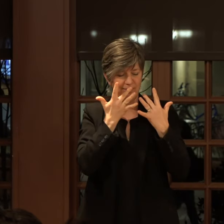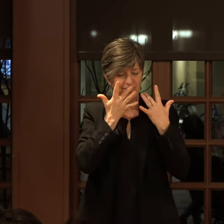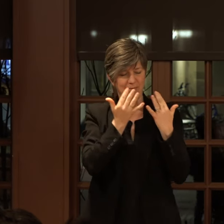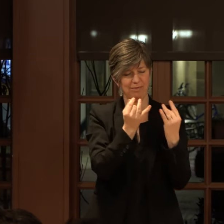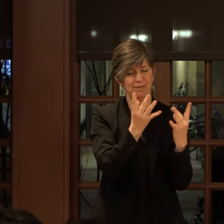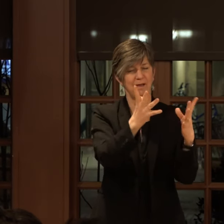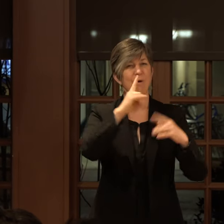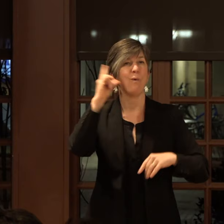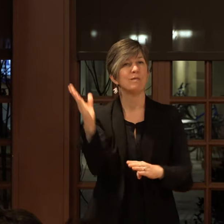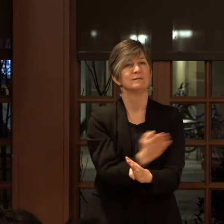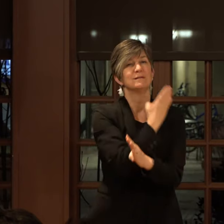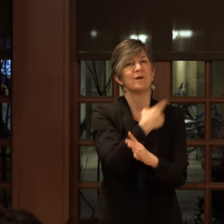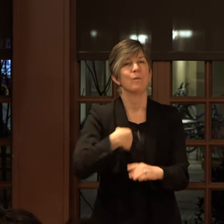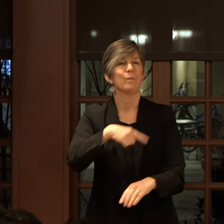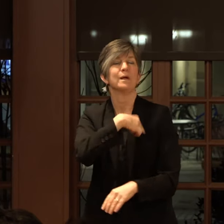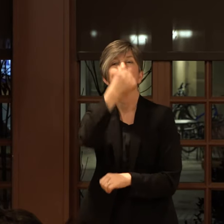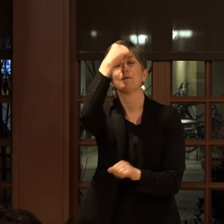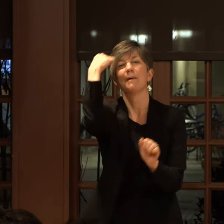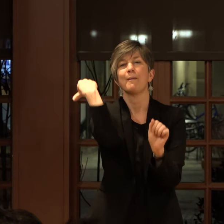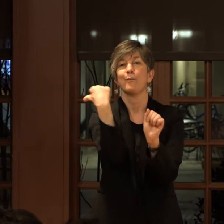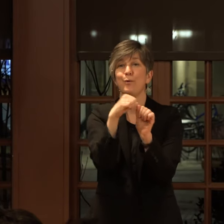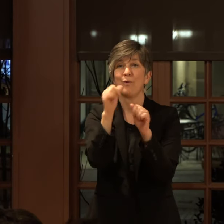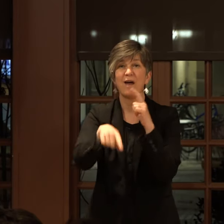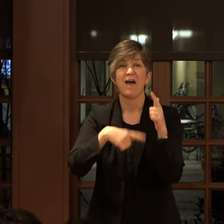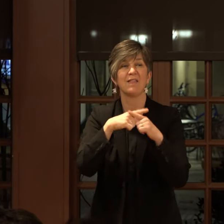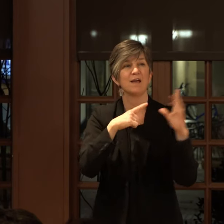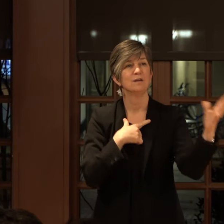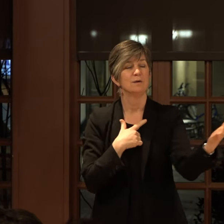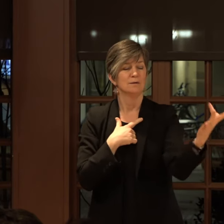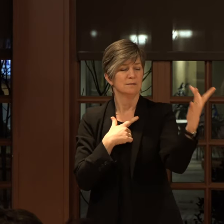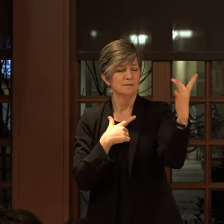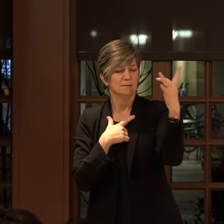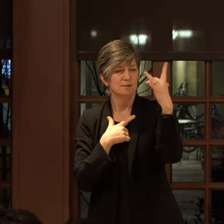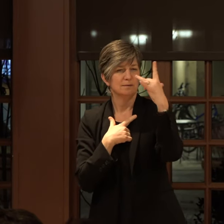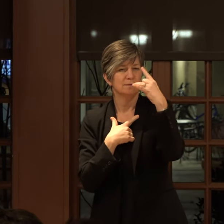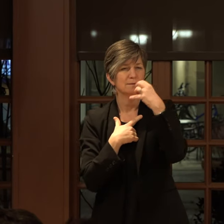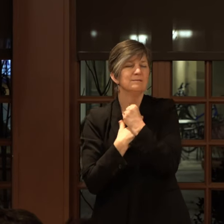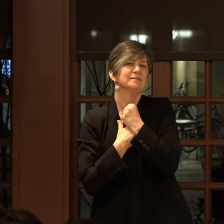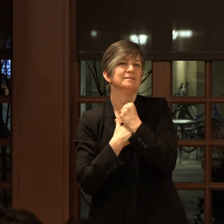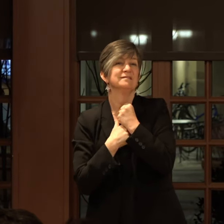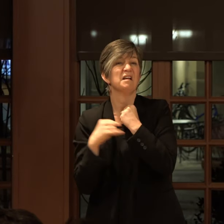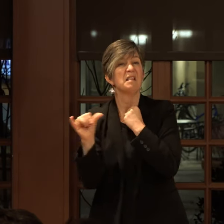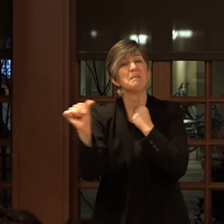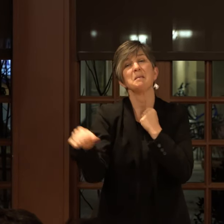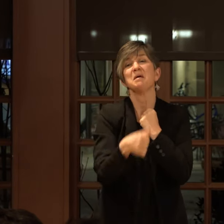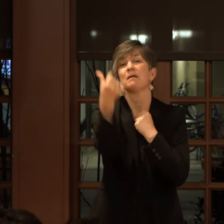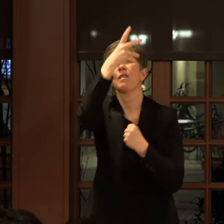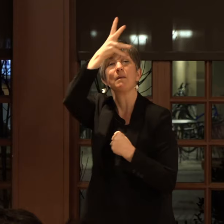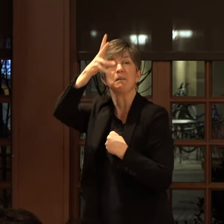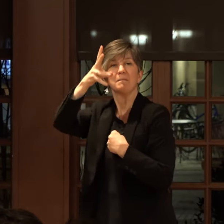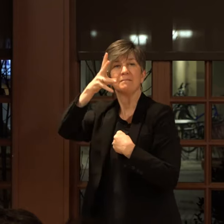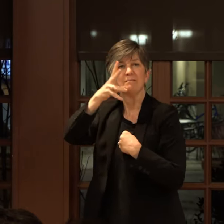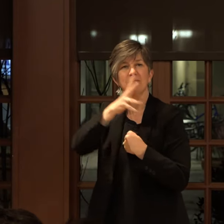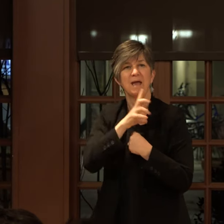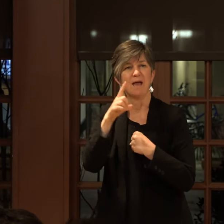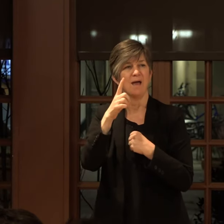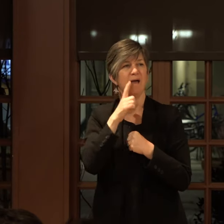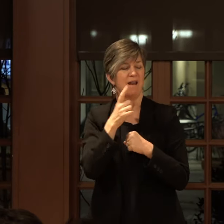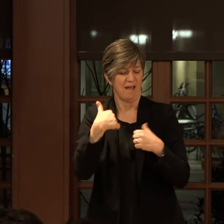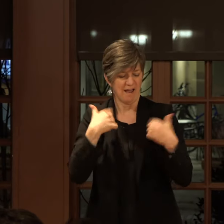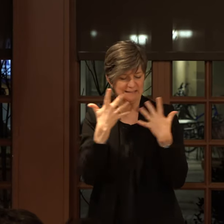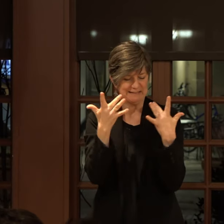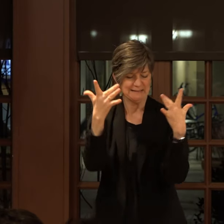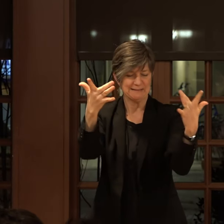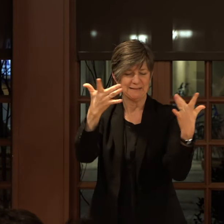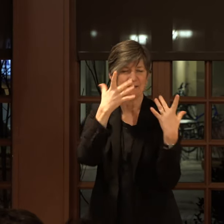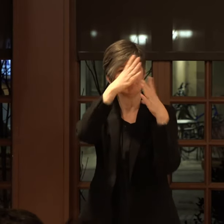whose refrain we can recall. And then you reach for me like I could have been another man. You make me sing without